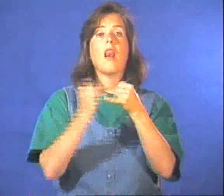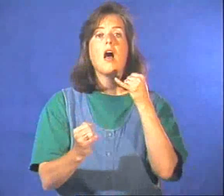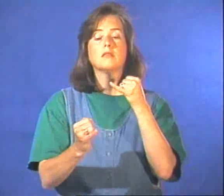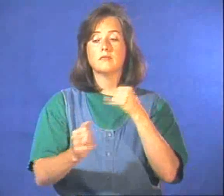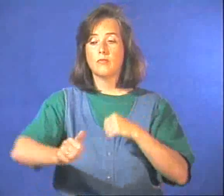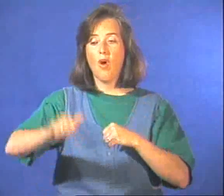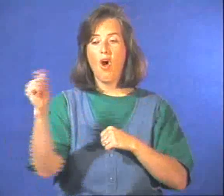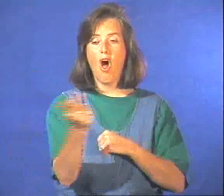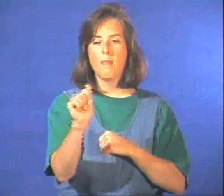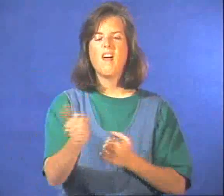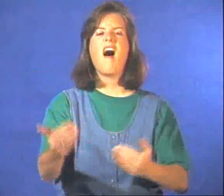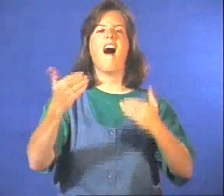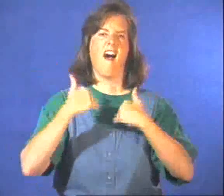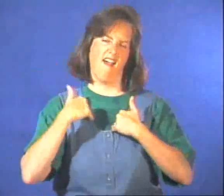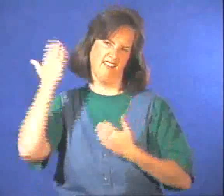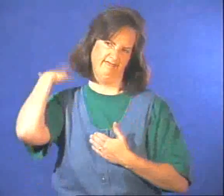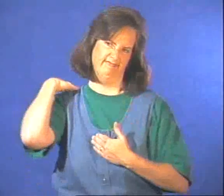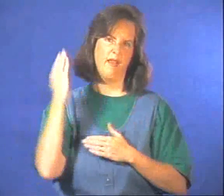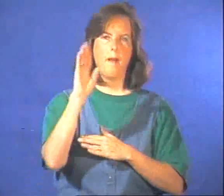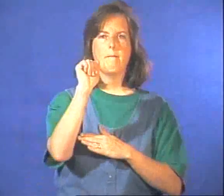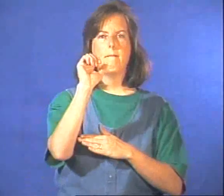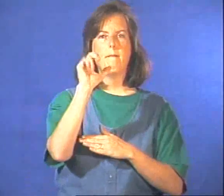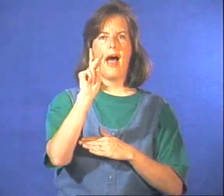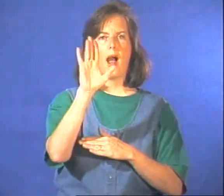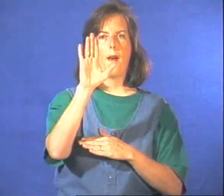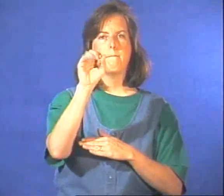Lastly, all amphibians have back bones.